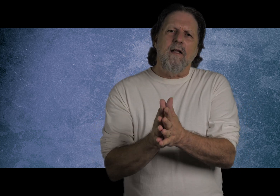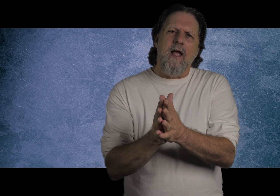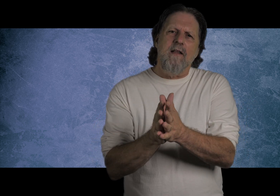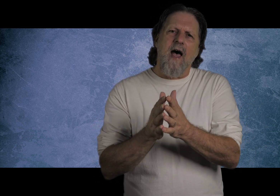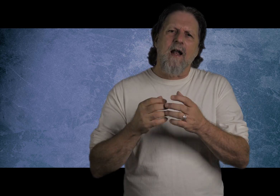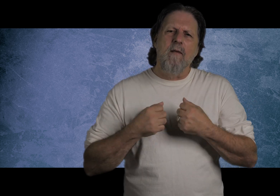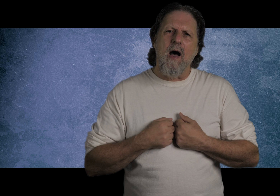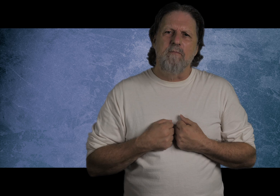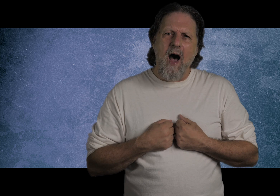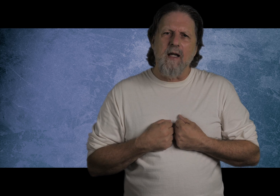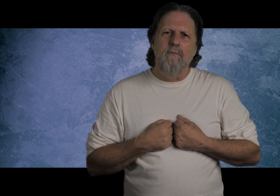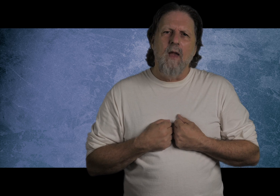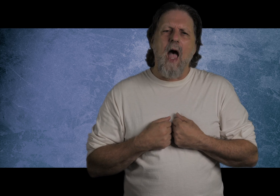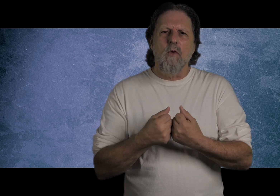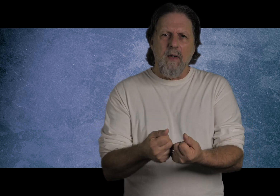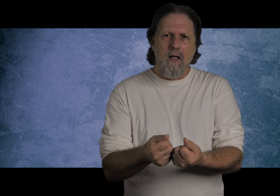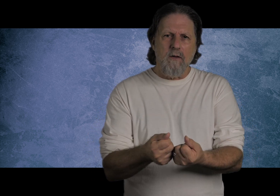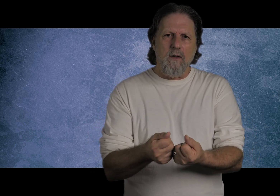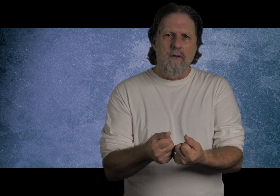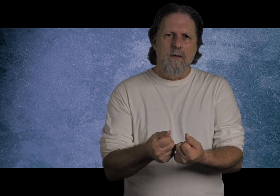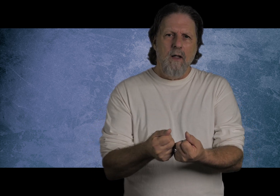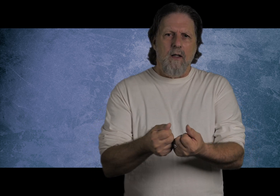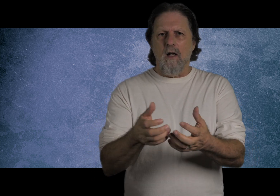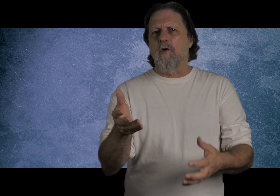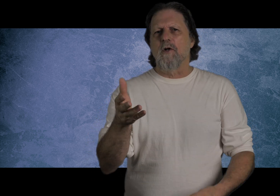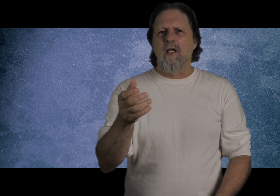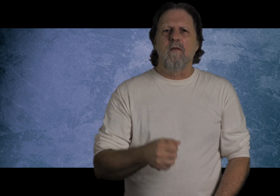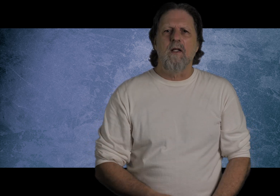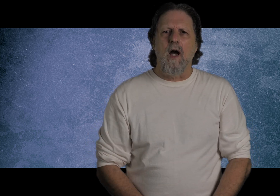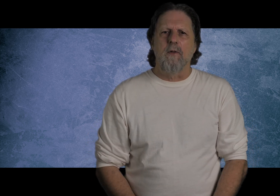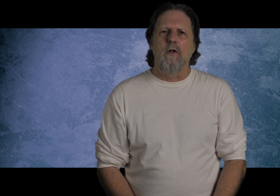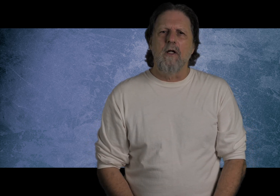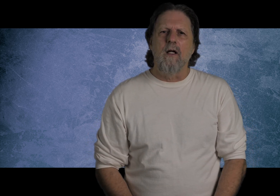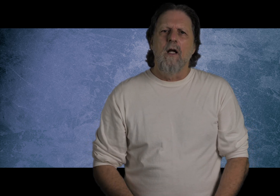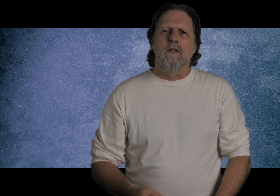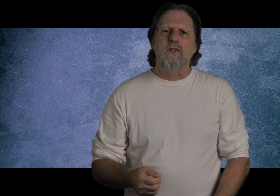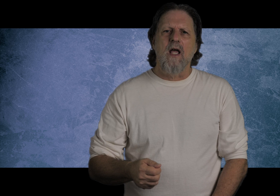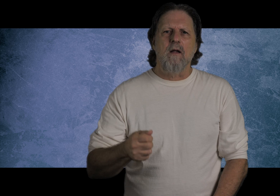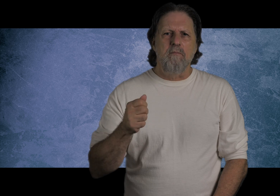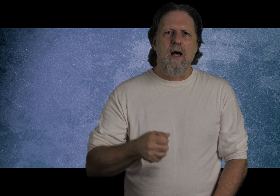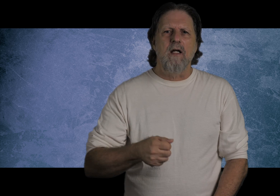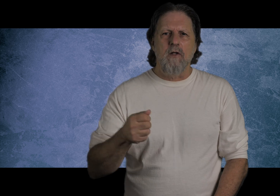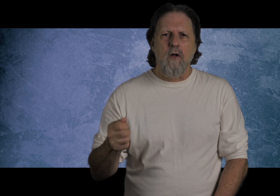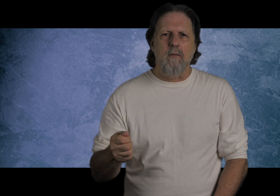I laid that on my body, I would be healed. Then, of course, he gave me the opportunity to send money to him